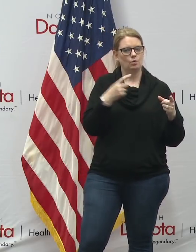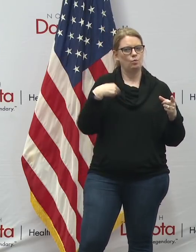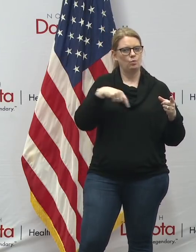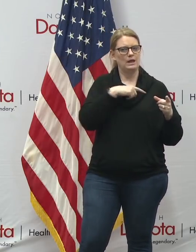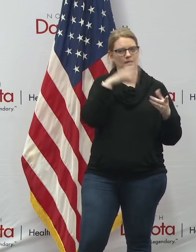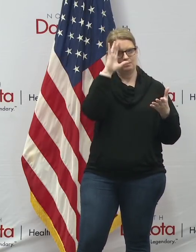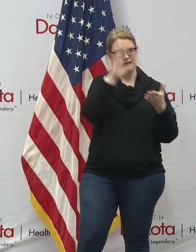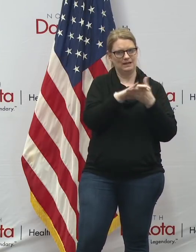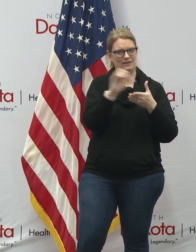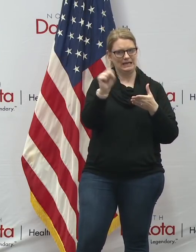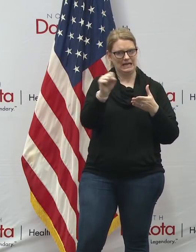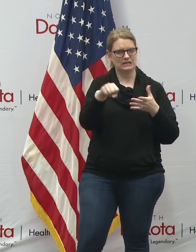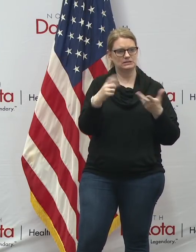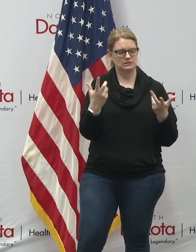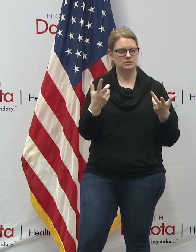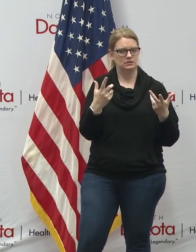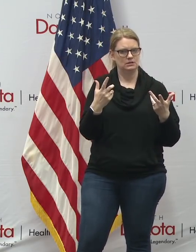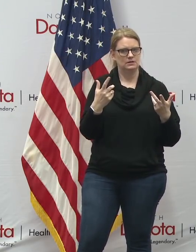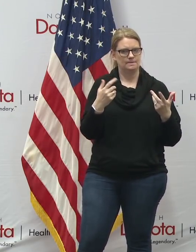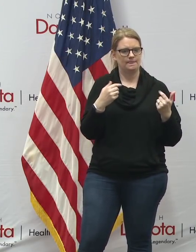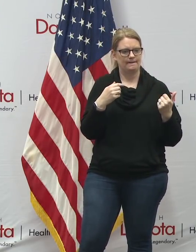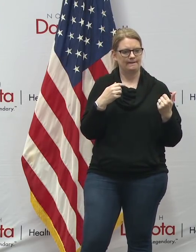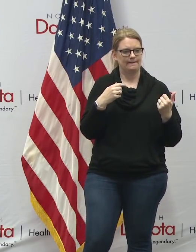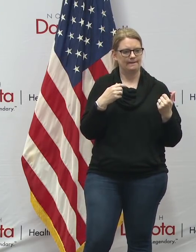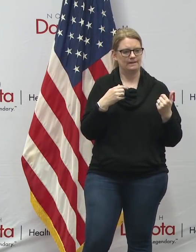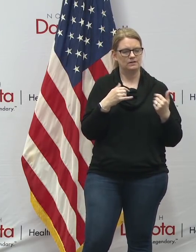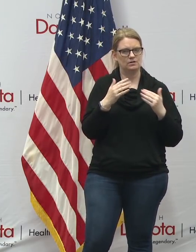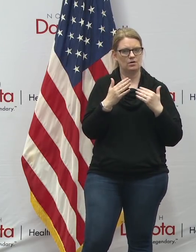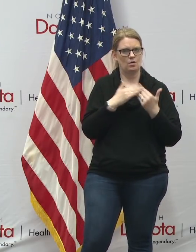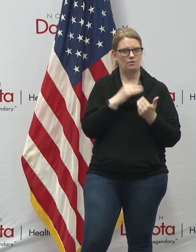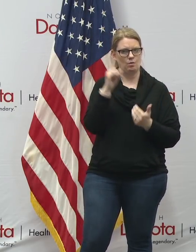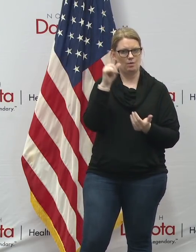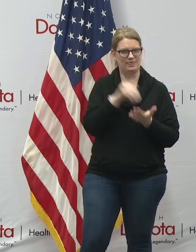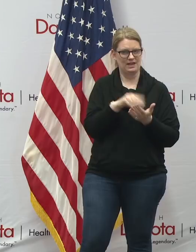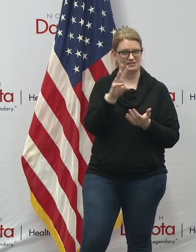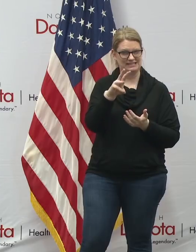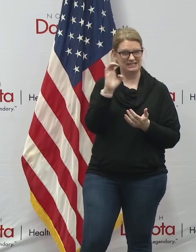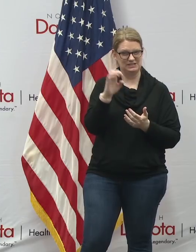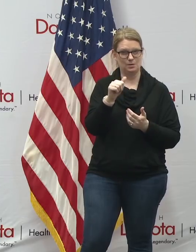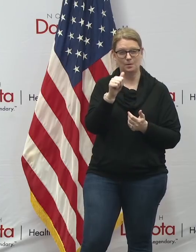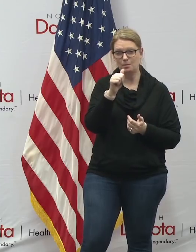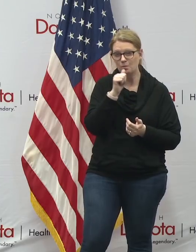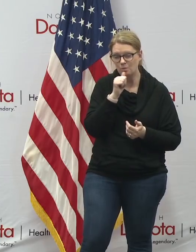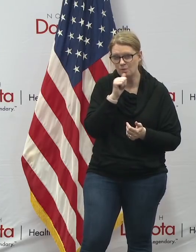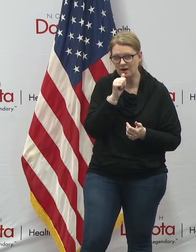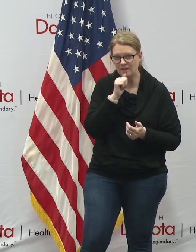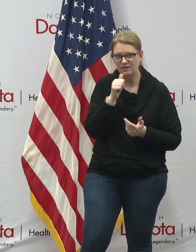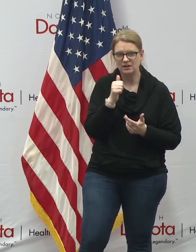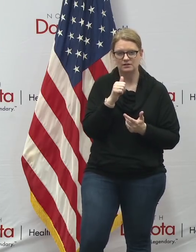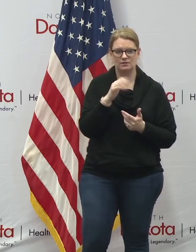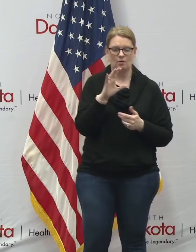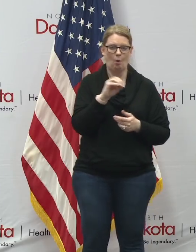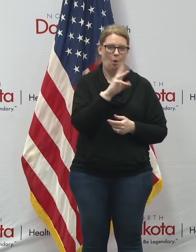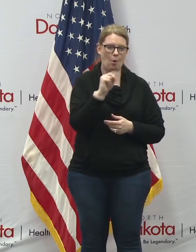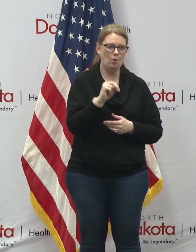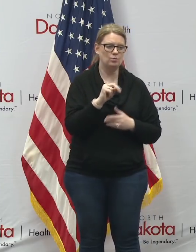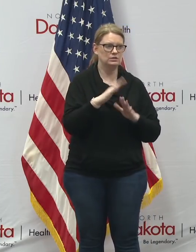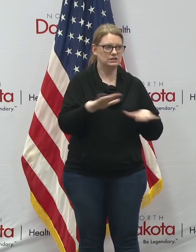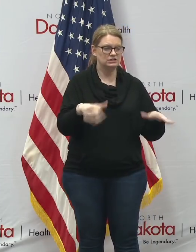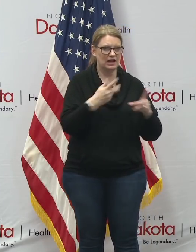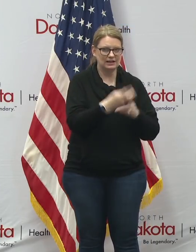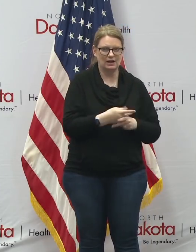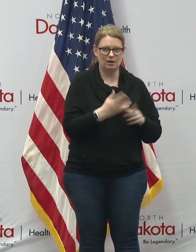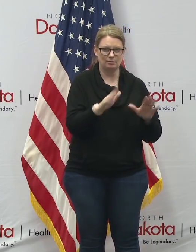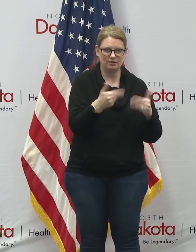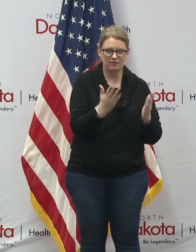believe yes we we had dropped out of uh over 1600 privately owned and operated child care providers